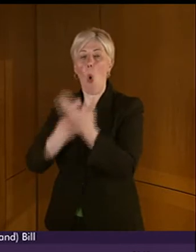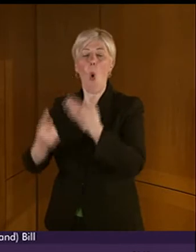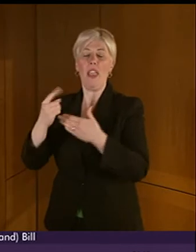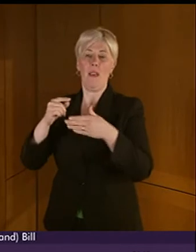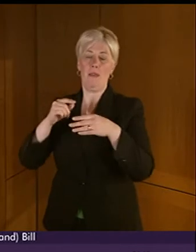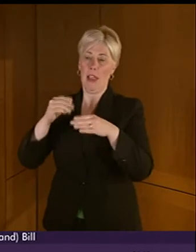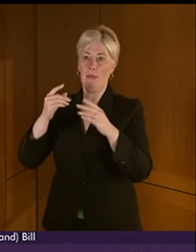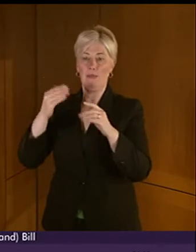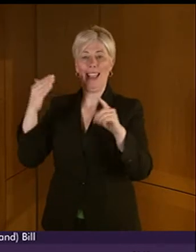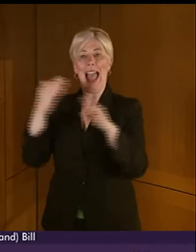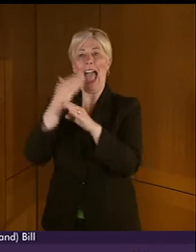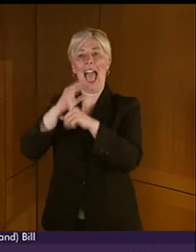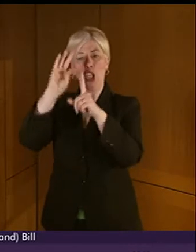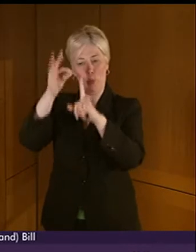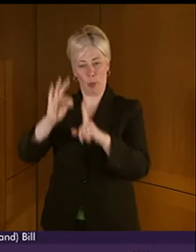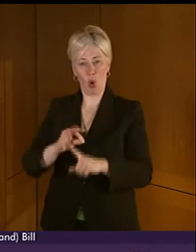points.